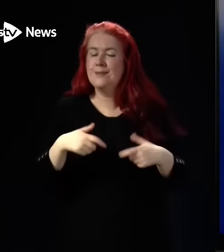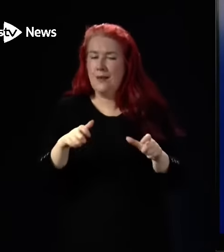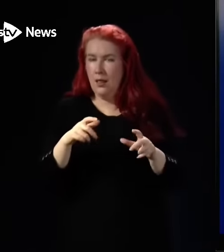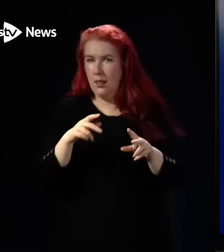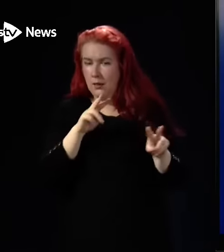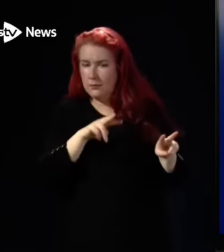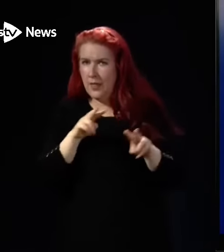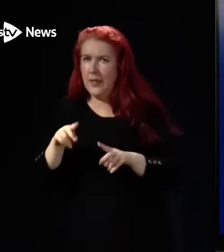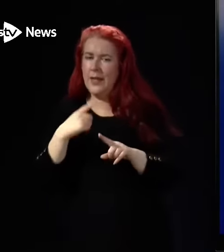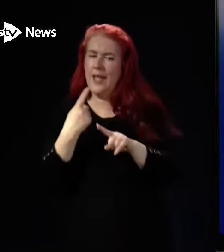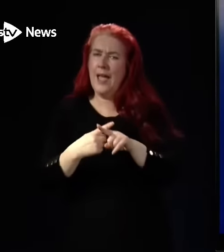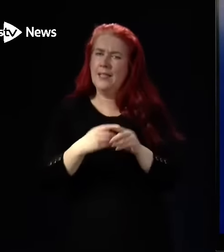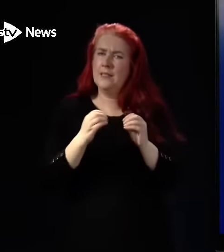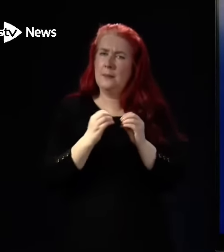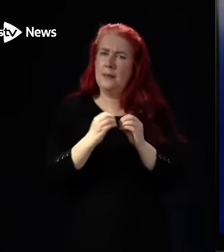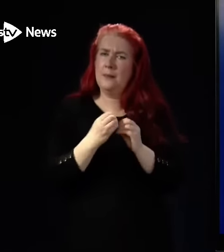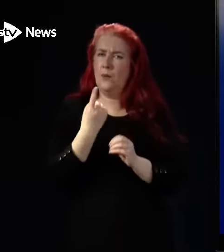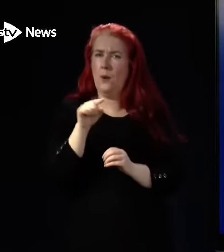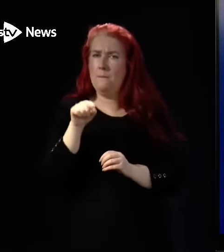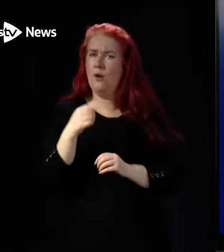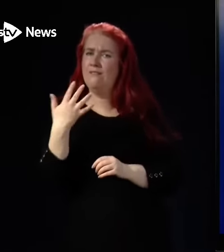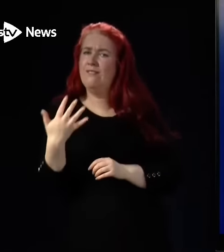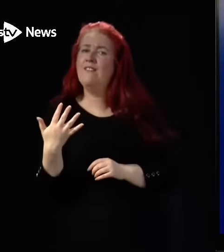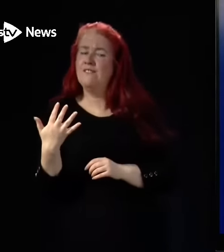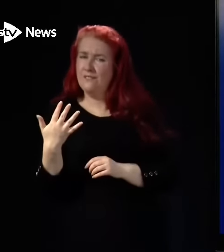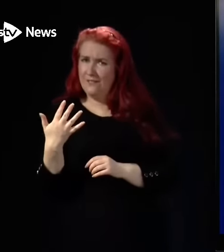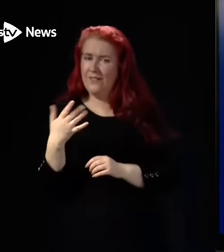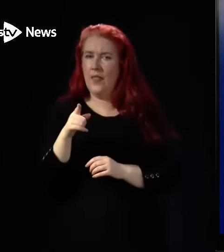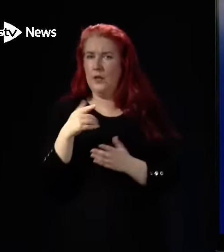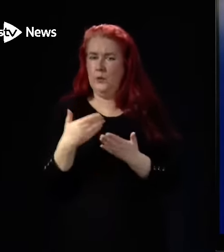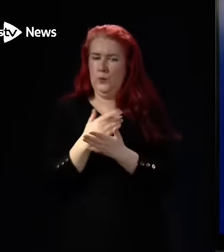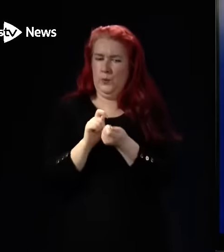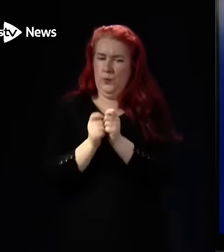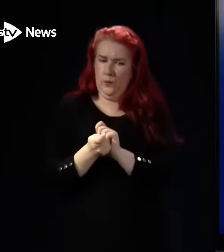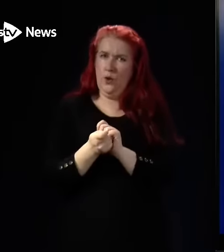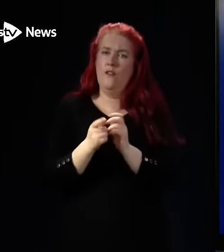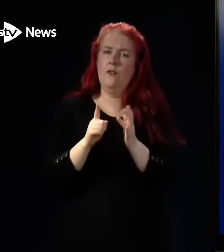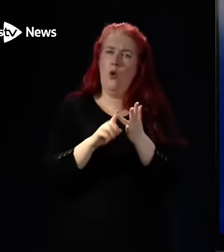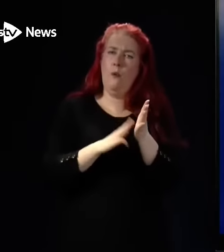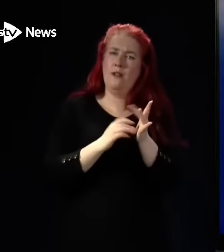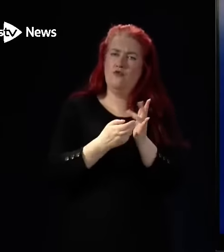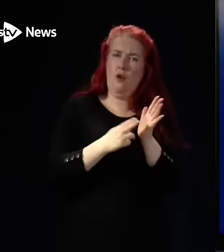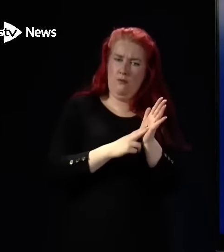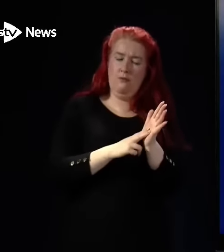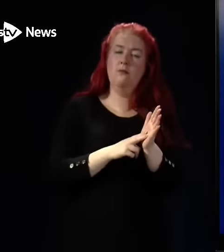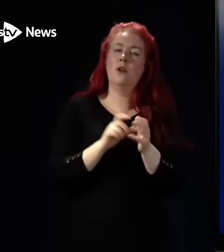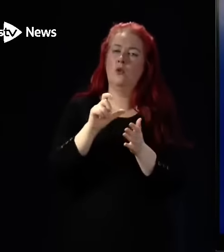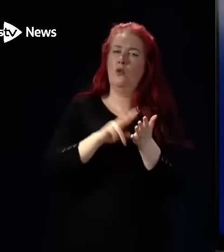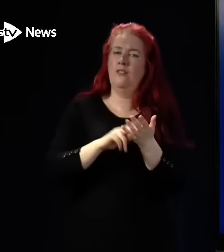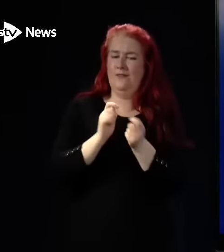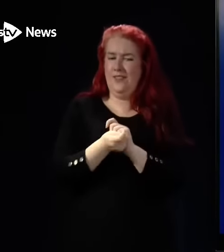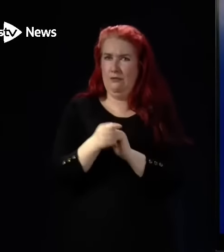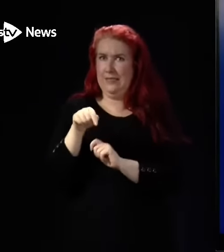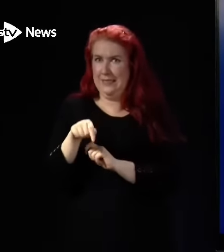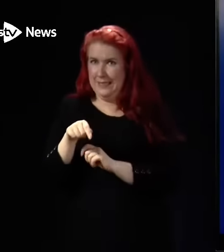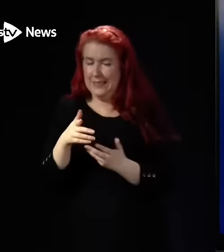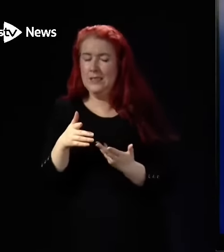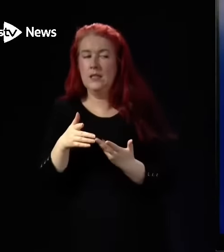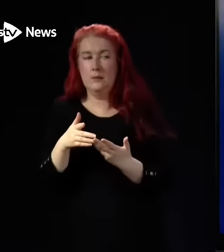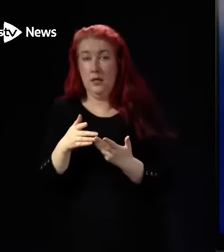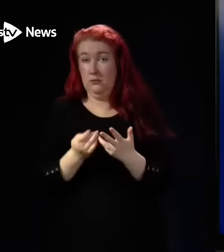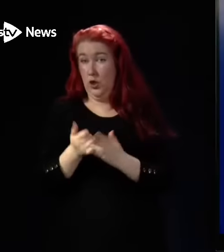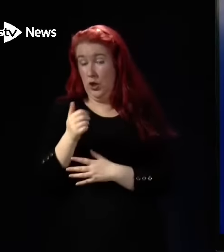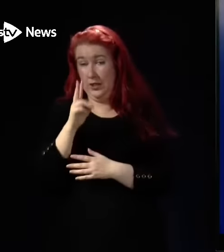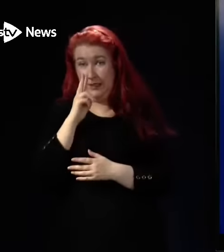XBB 1.5 sub-variant of Omicron right now, which the early indications